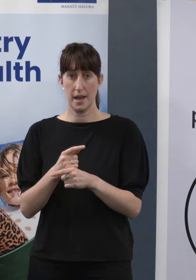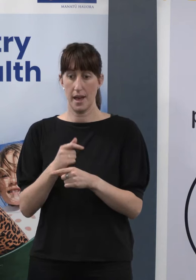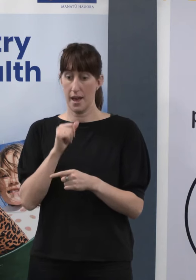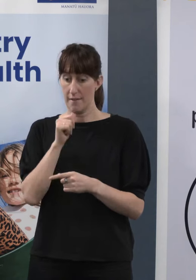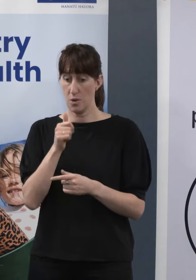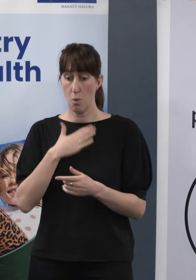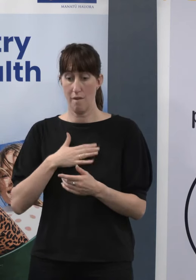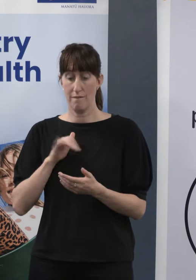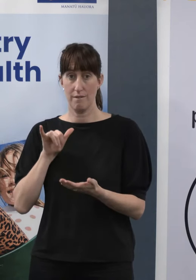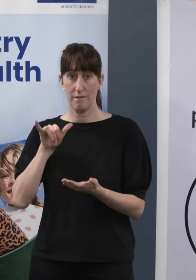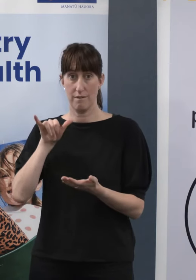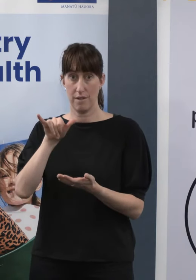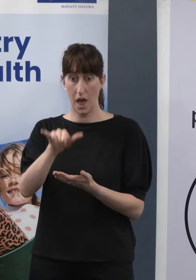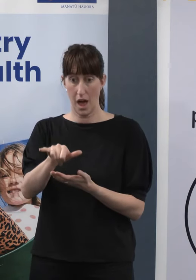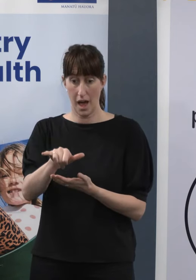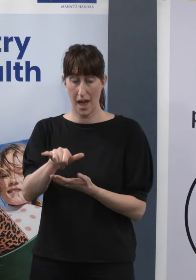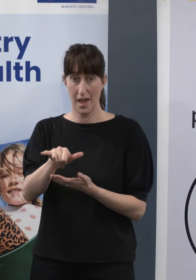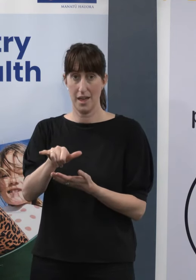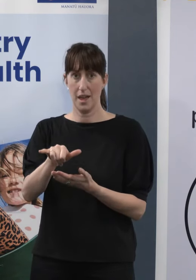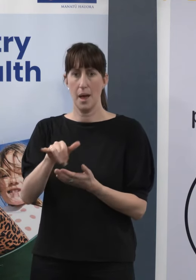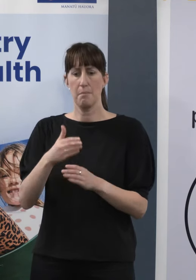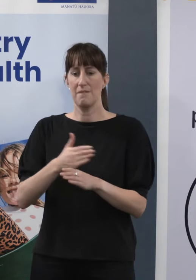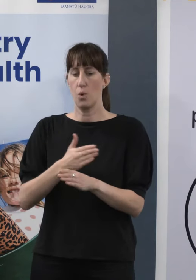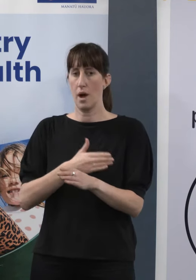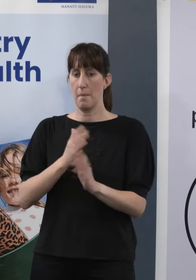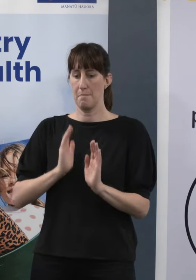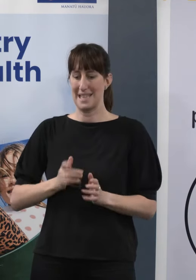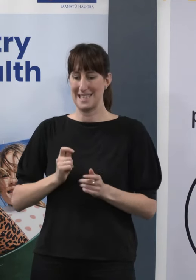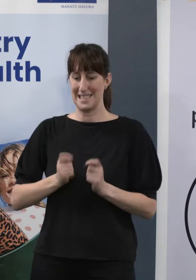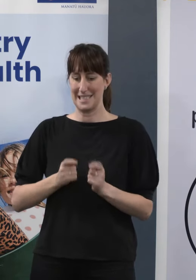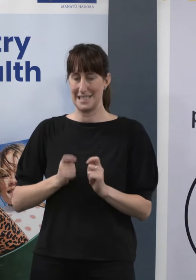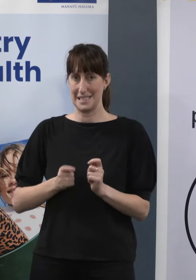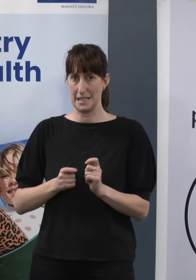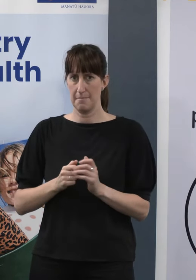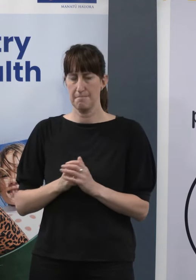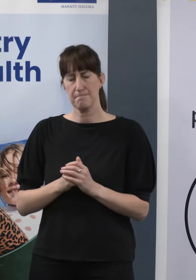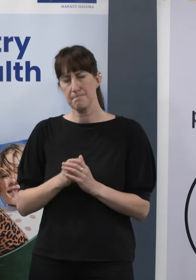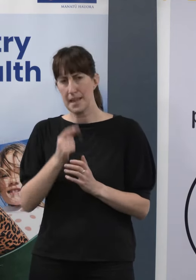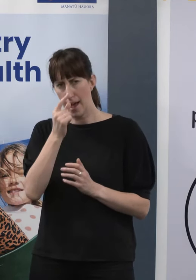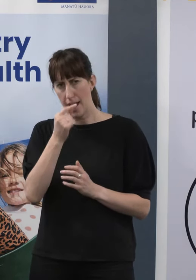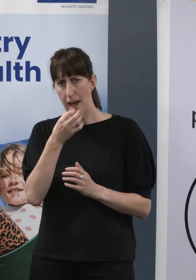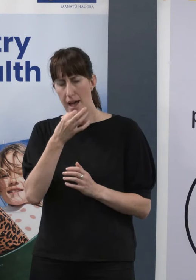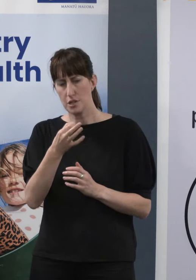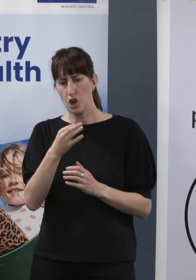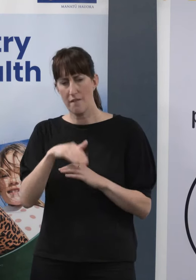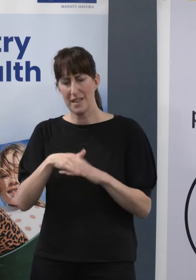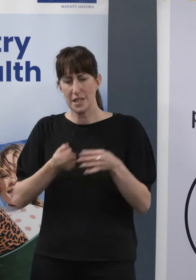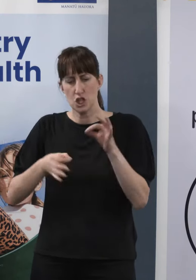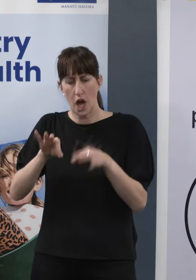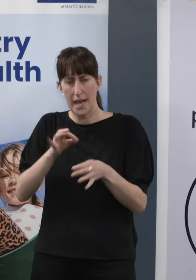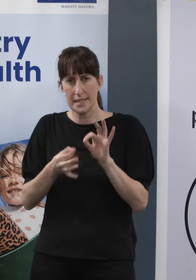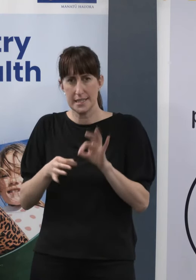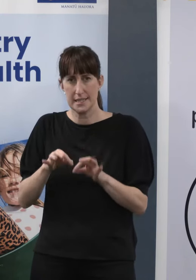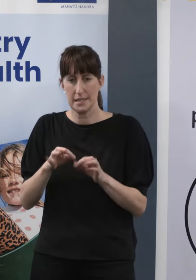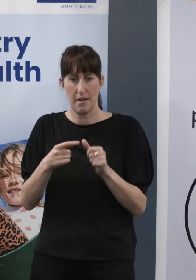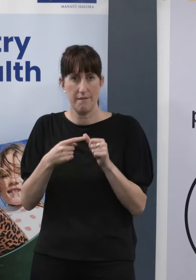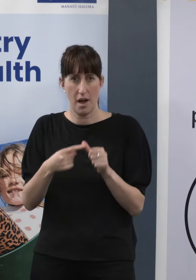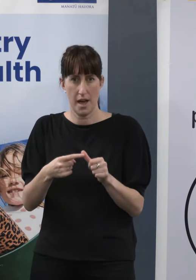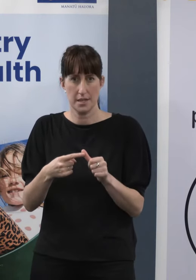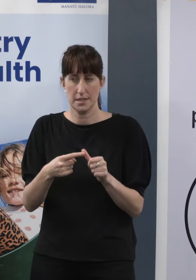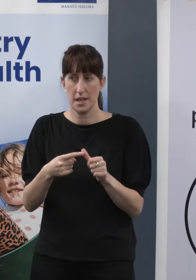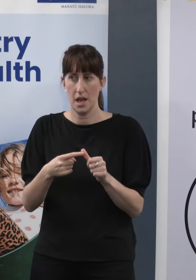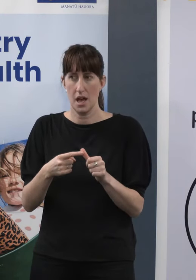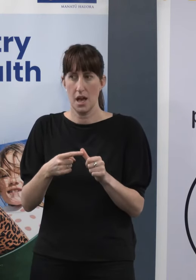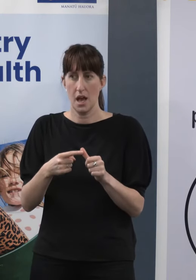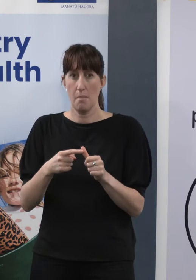epidemiological or medical basis is for not being able to remove that requirement now? I think the Prime Minister has